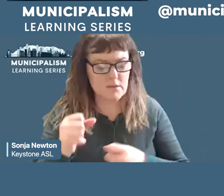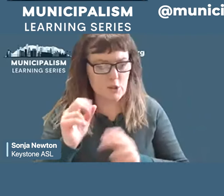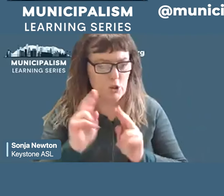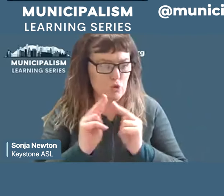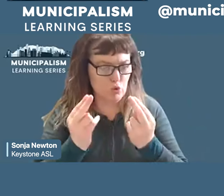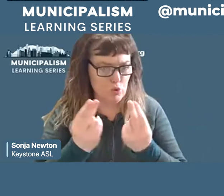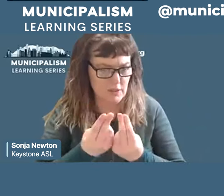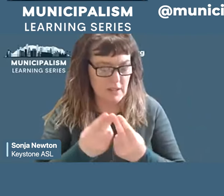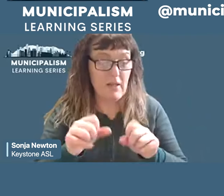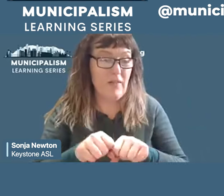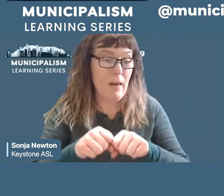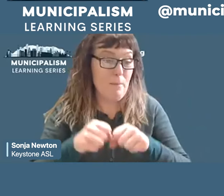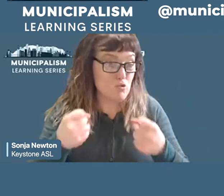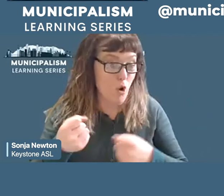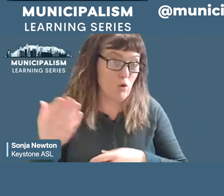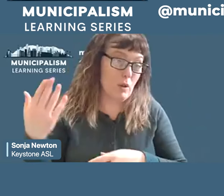of previous organizations.